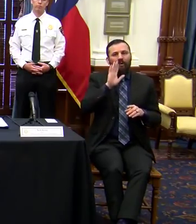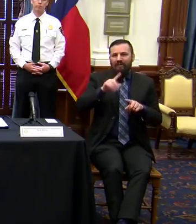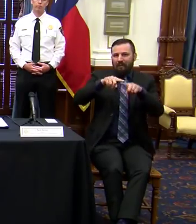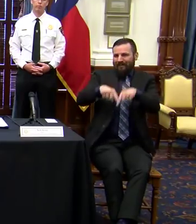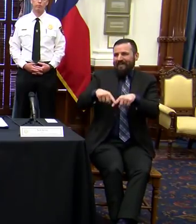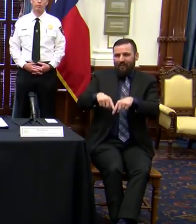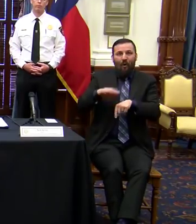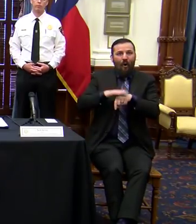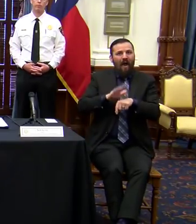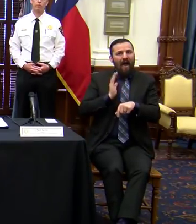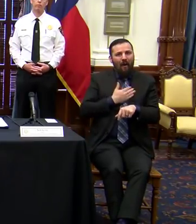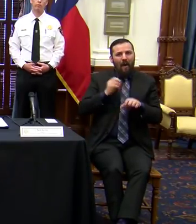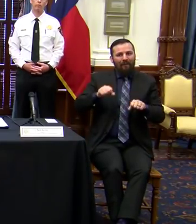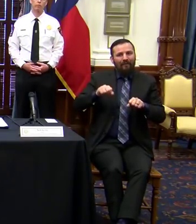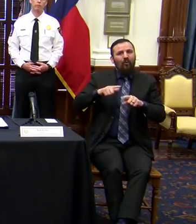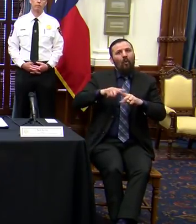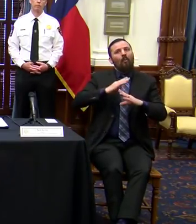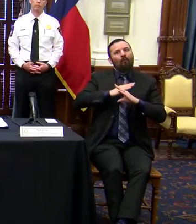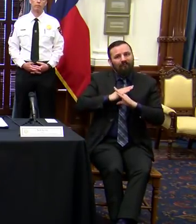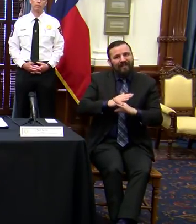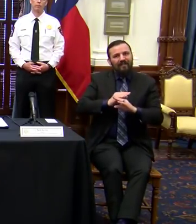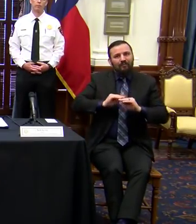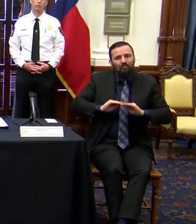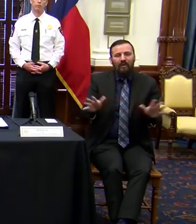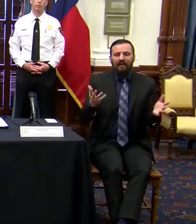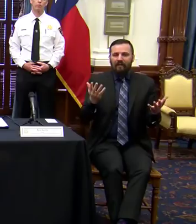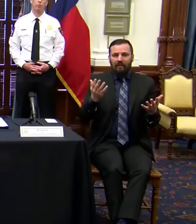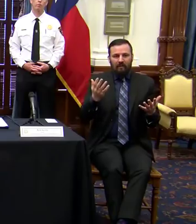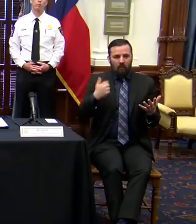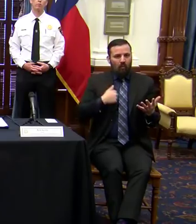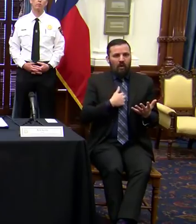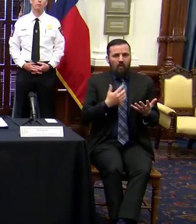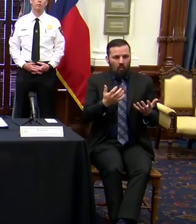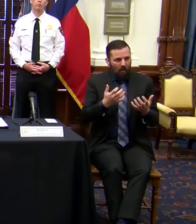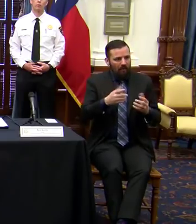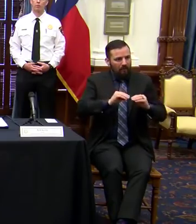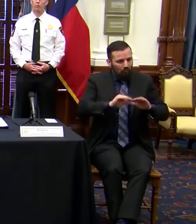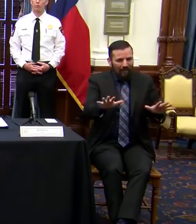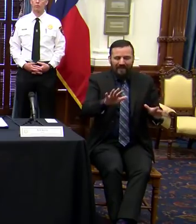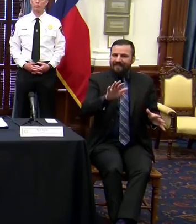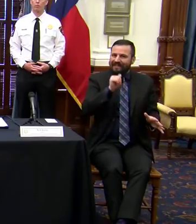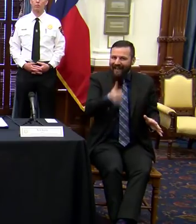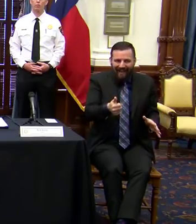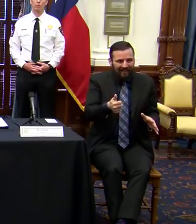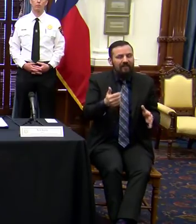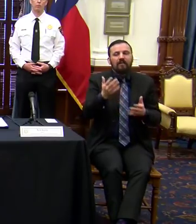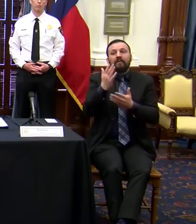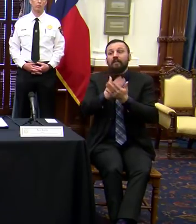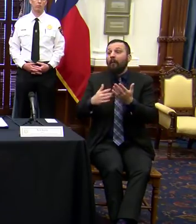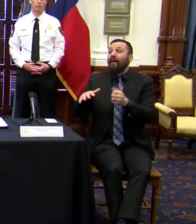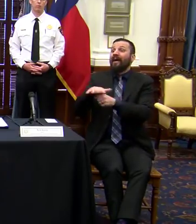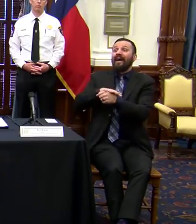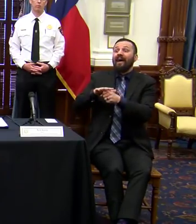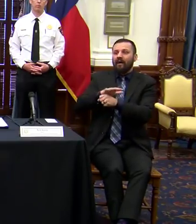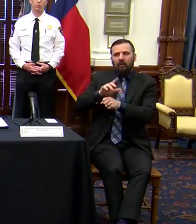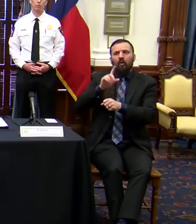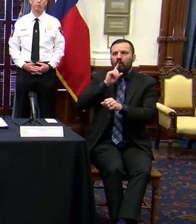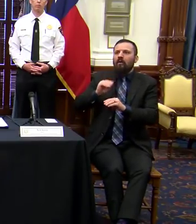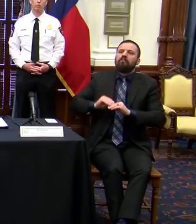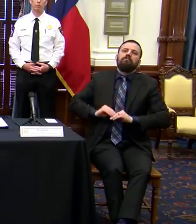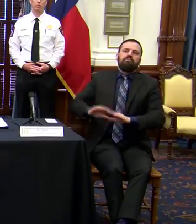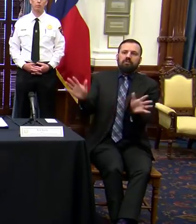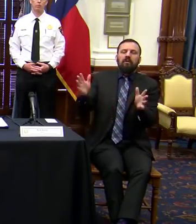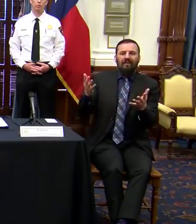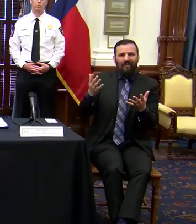exactly what we're trying to do is not have the spread take place in the way it has in areas where really, essentially,